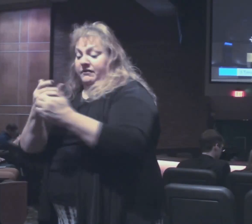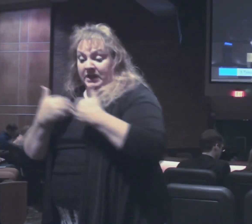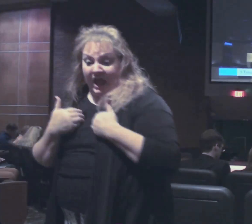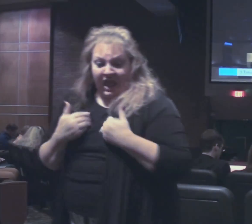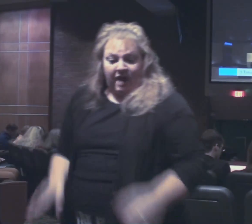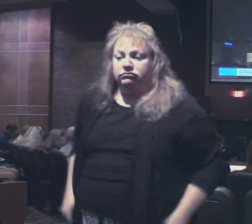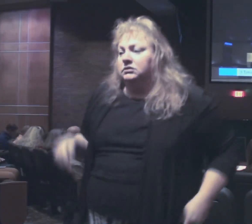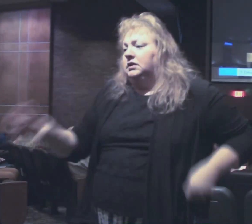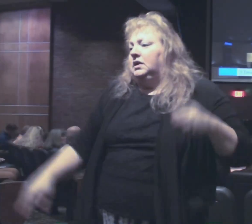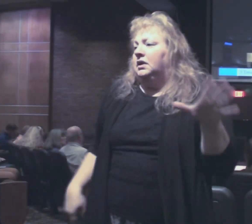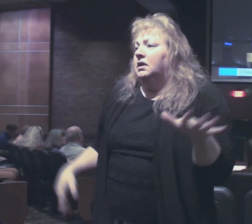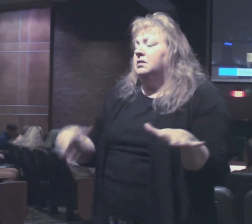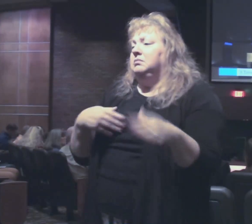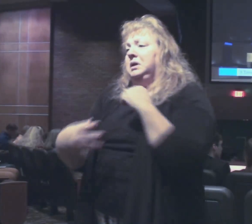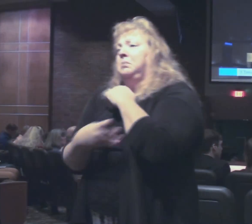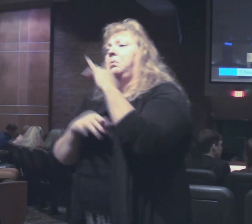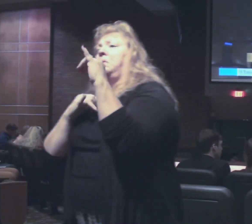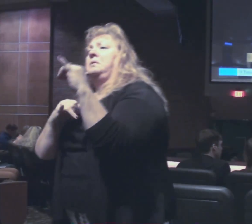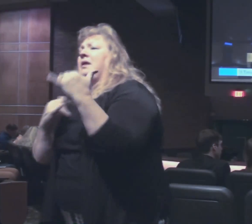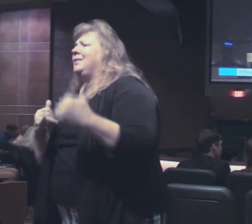everything so you're poor also.